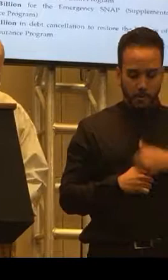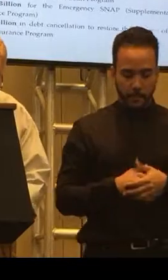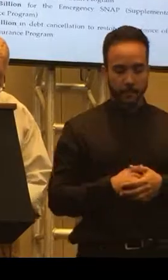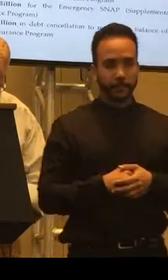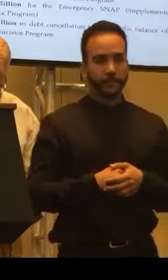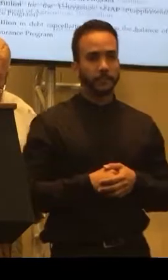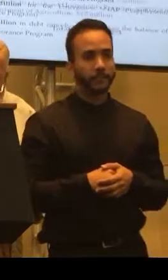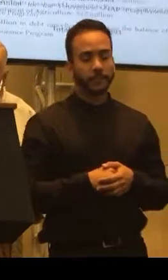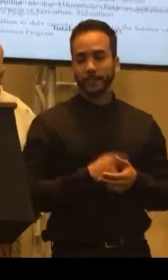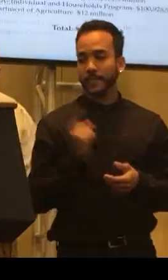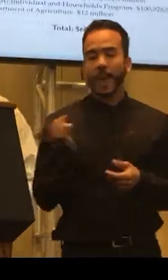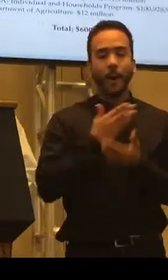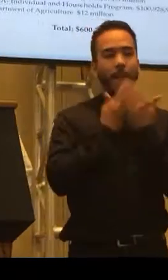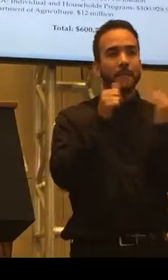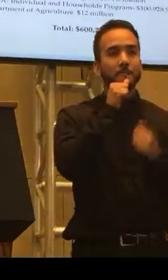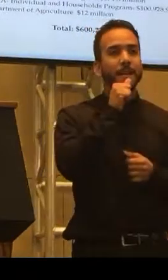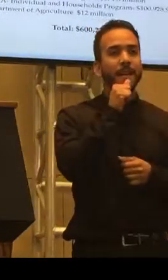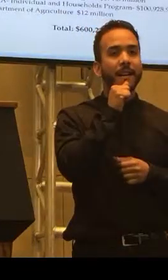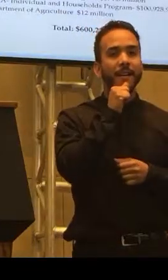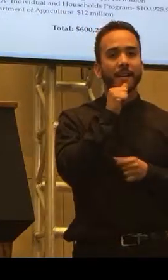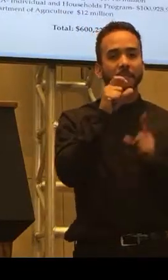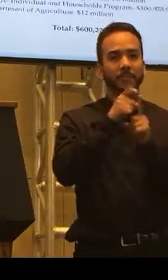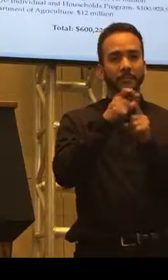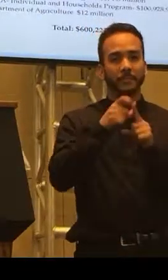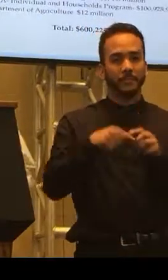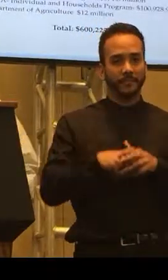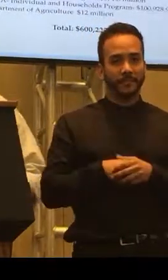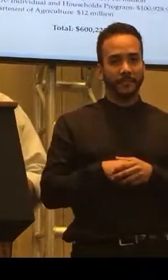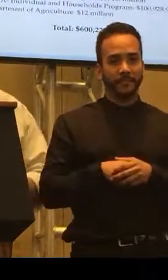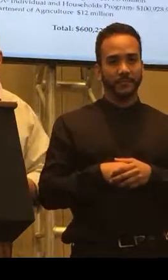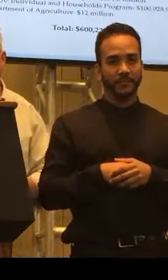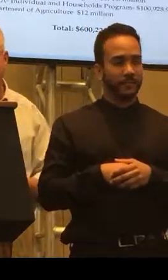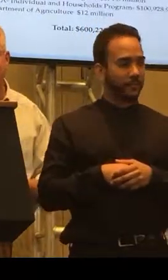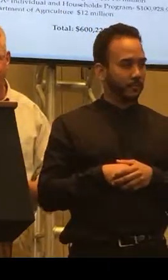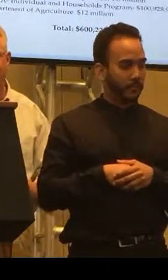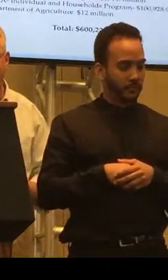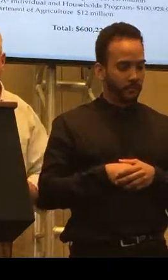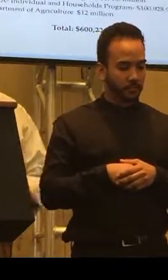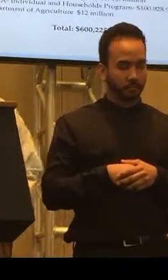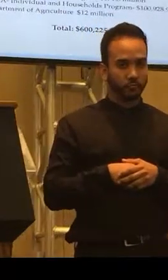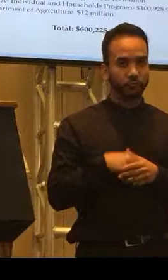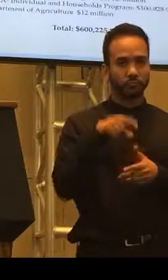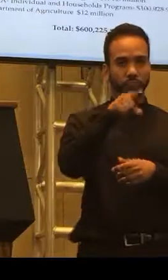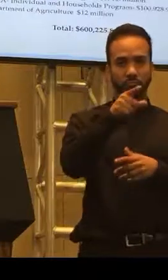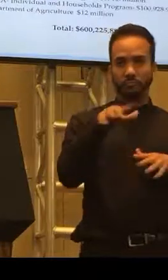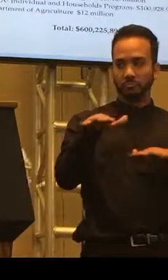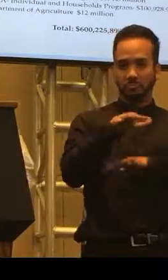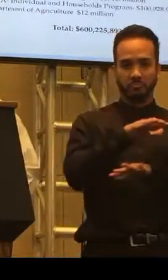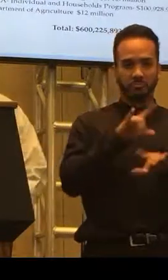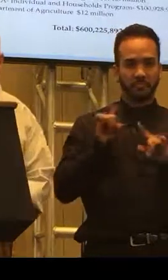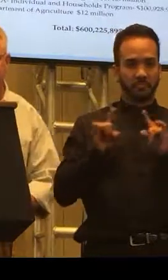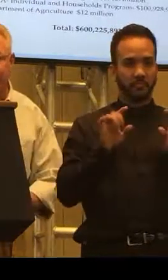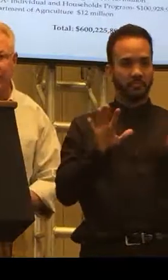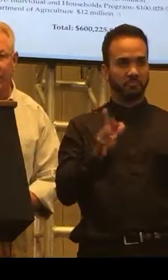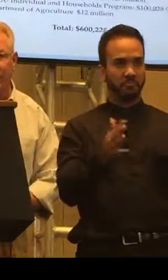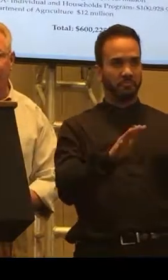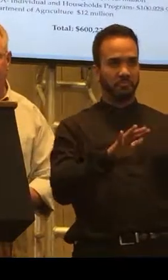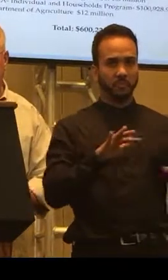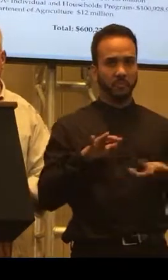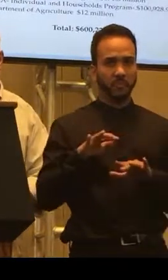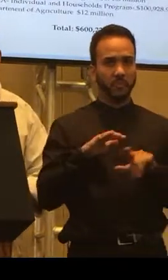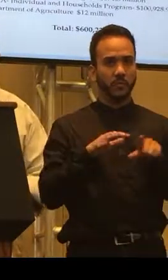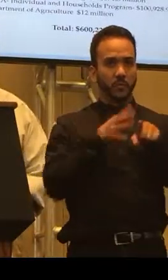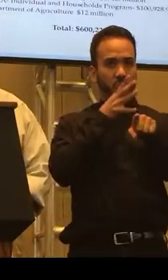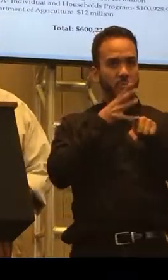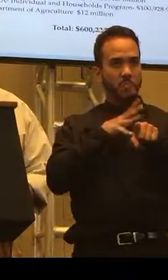I don't have the password. No, that's fine. That's fine. That was pretty much the answer. People are having lots of questions about how they can get